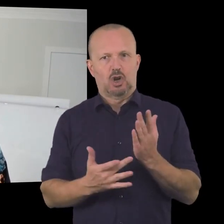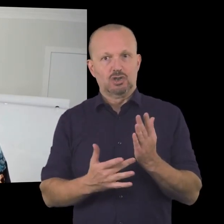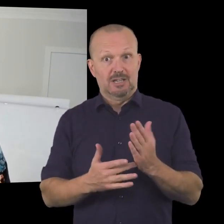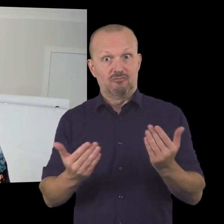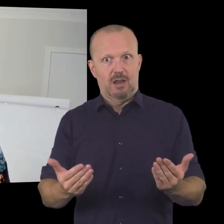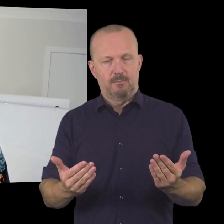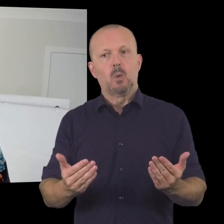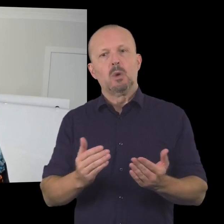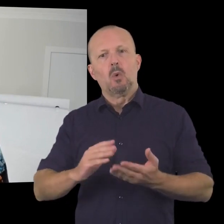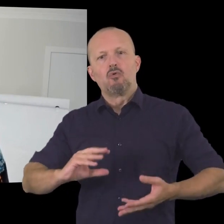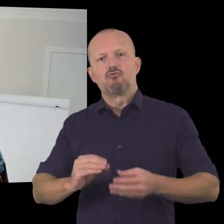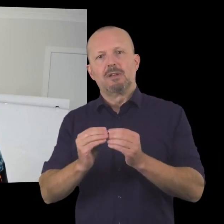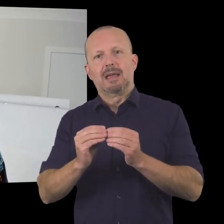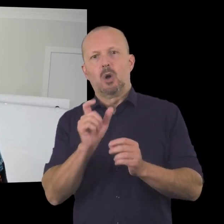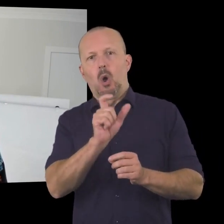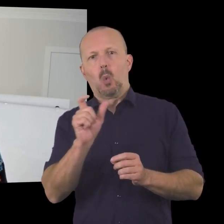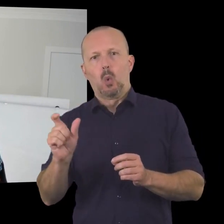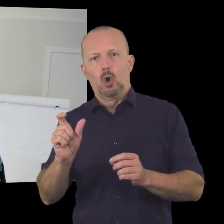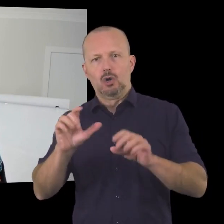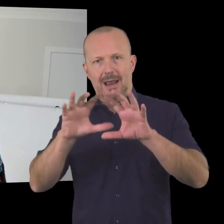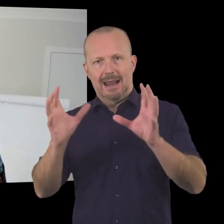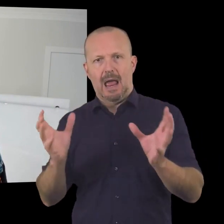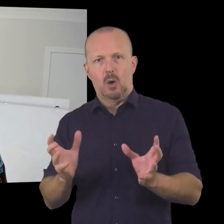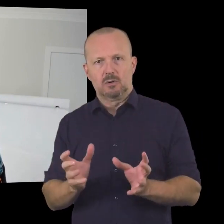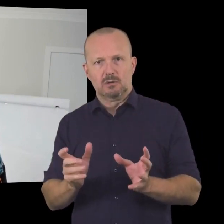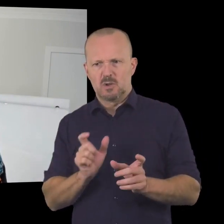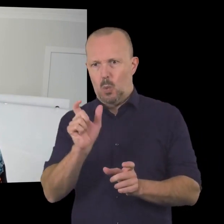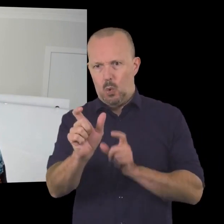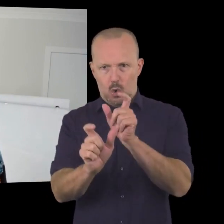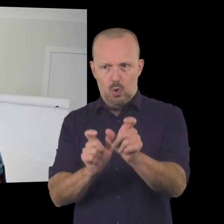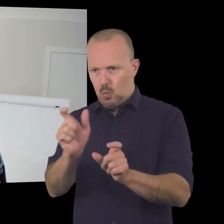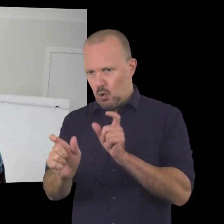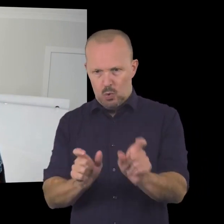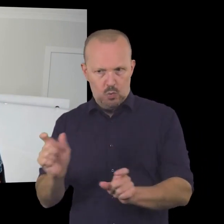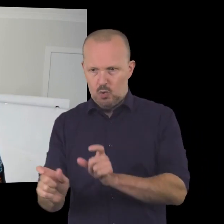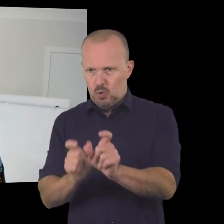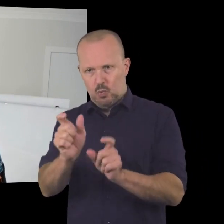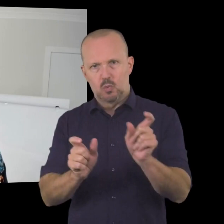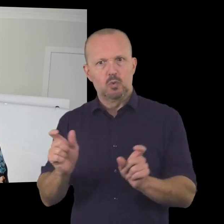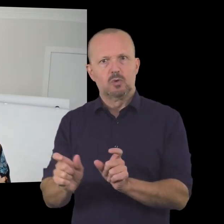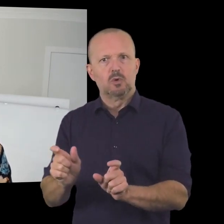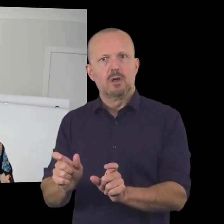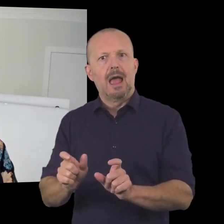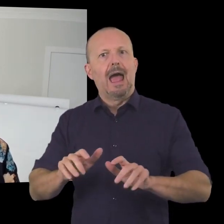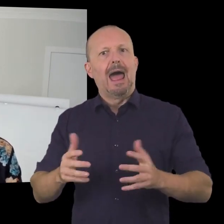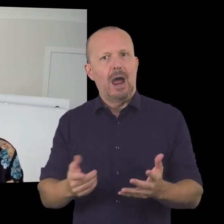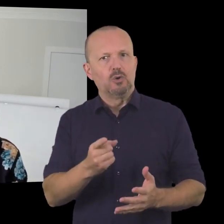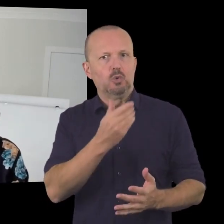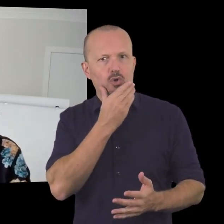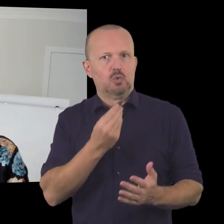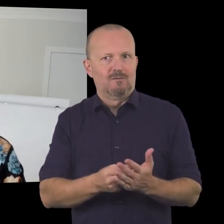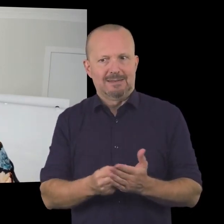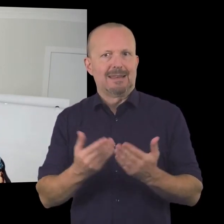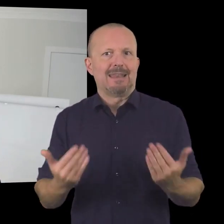where we're going to create a word cloud based on how you spend your money how you use your funds right now